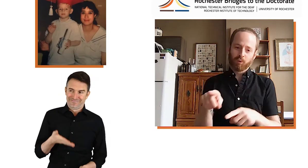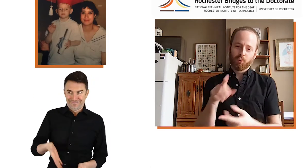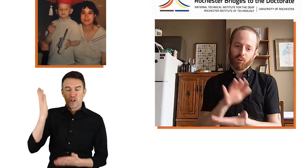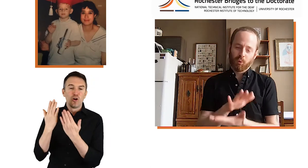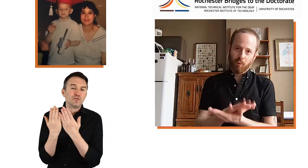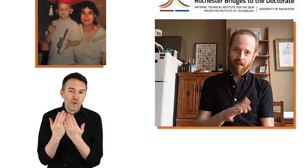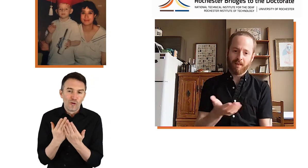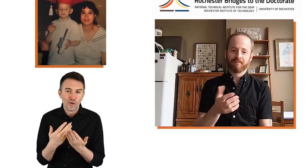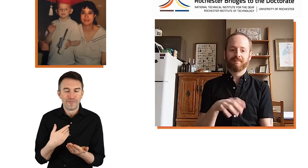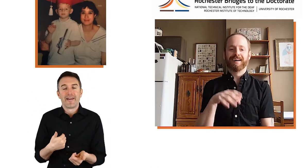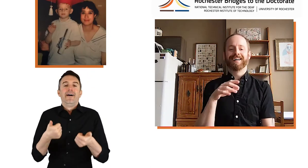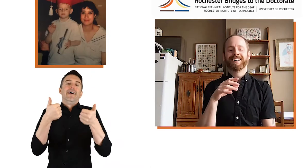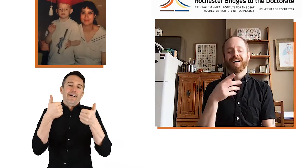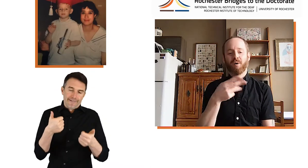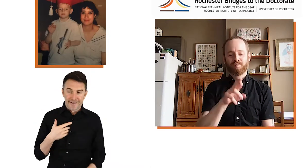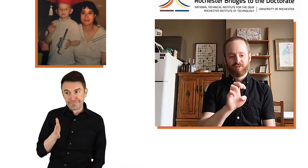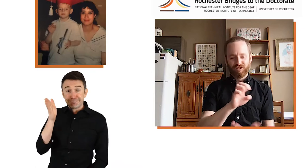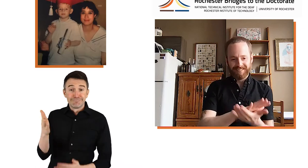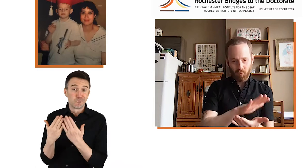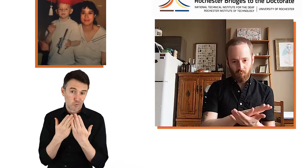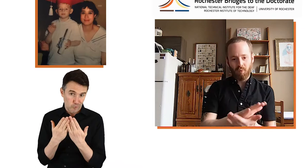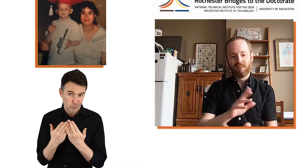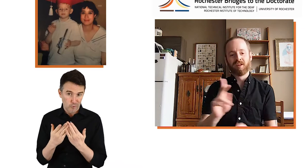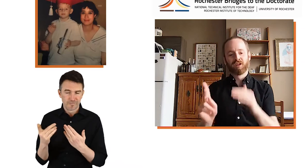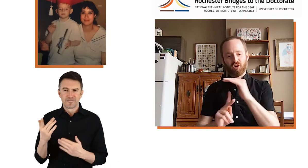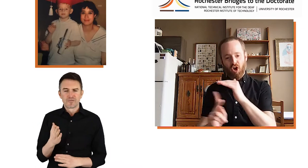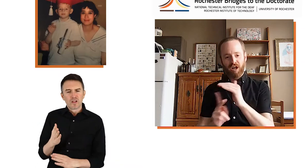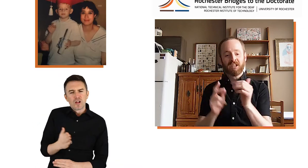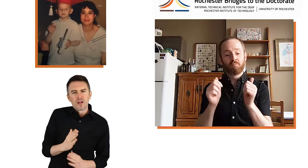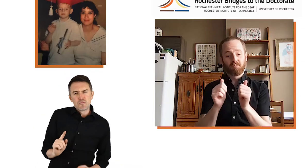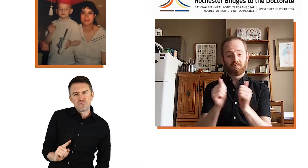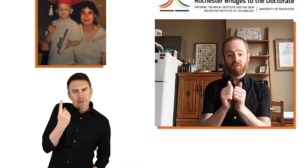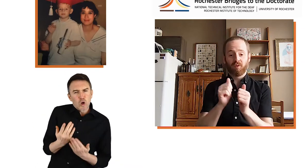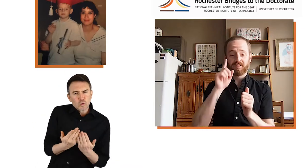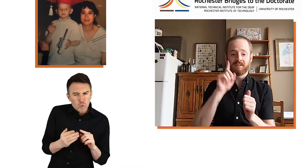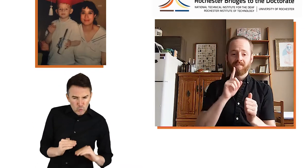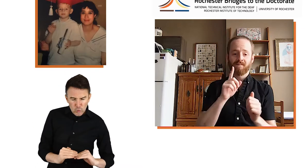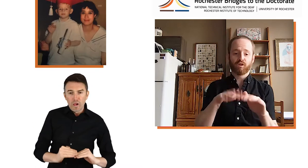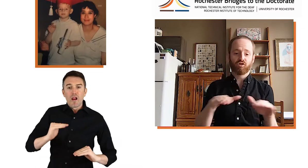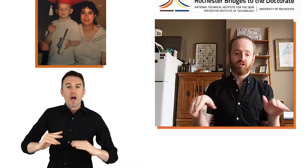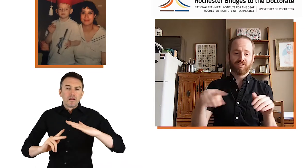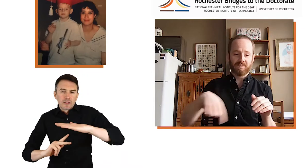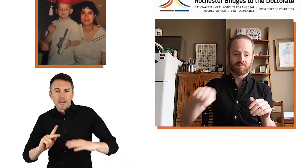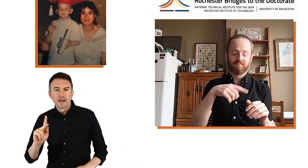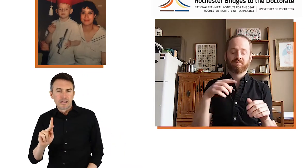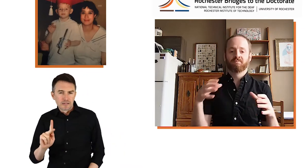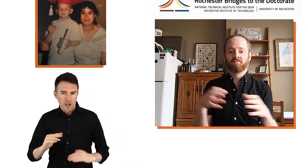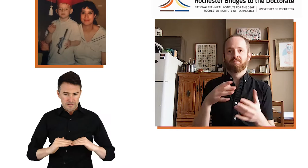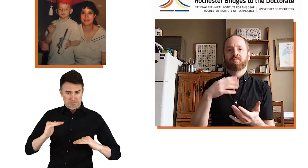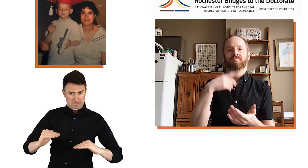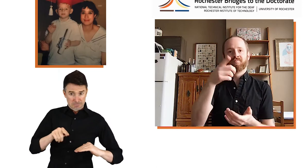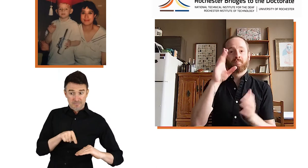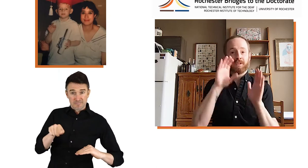So, I went to school, pre-K, and kindergarten. I went with other deaf children.